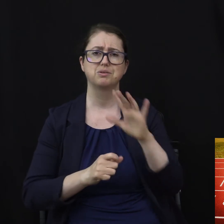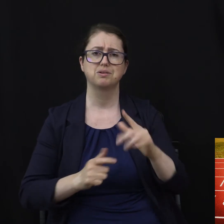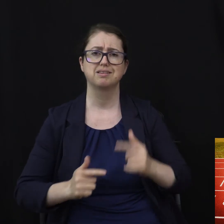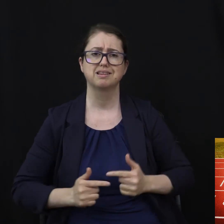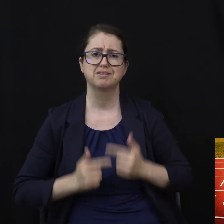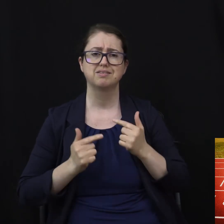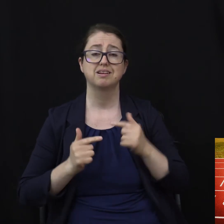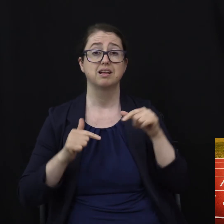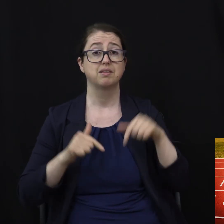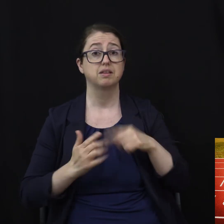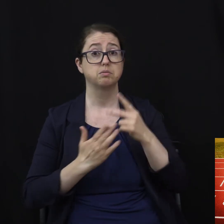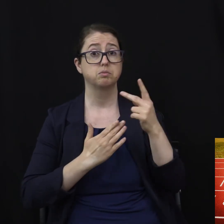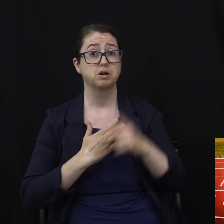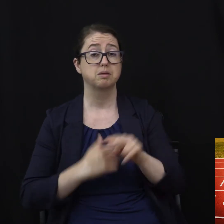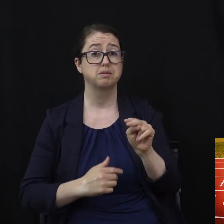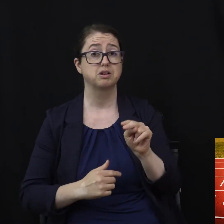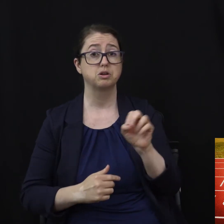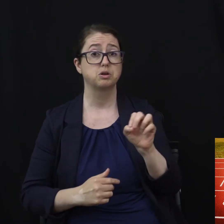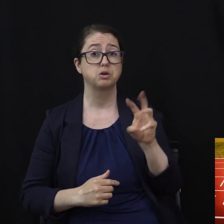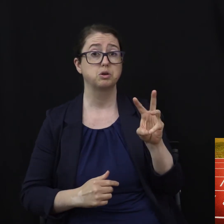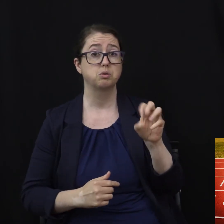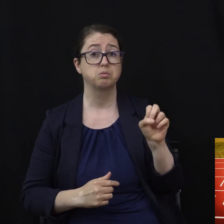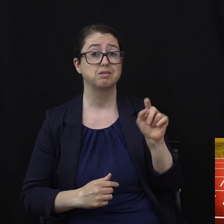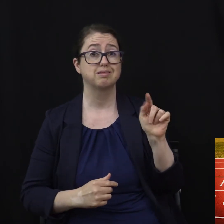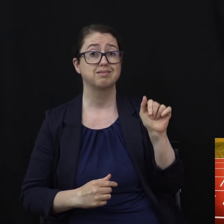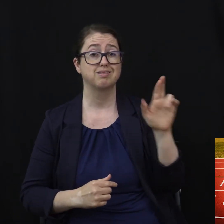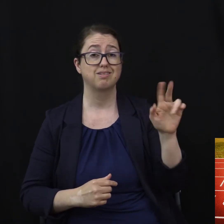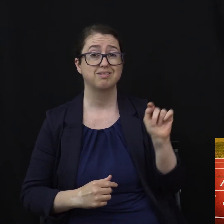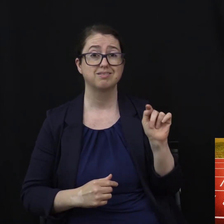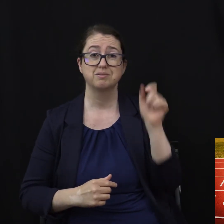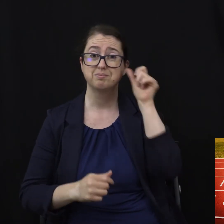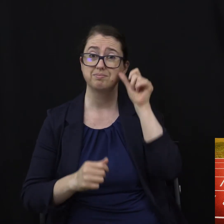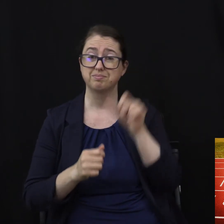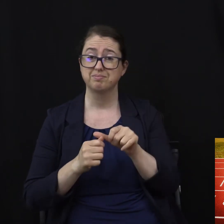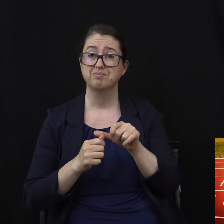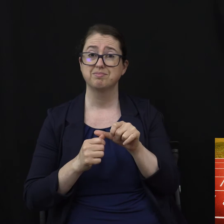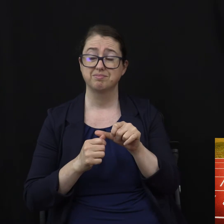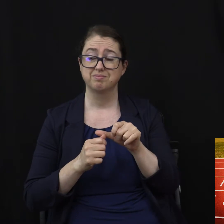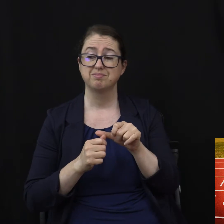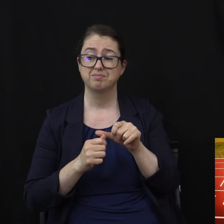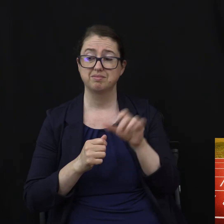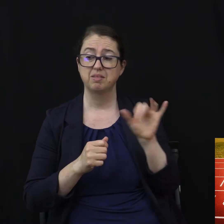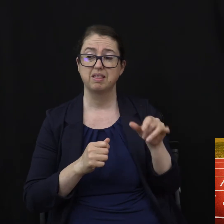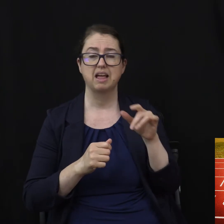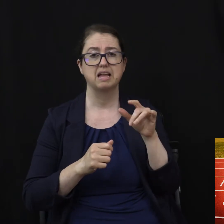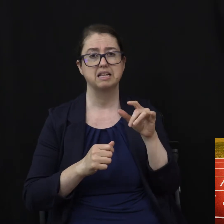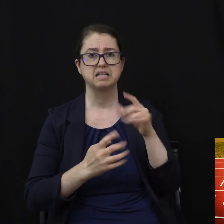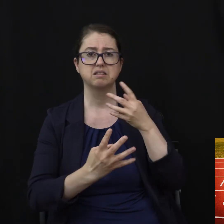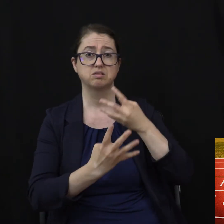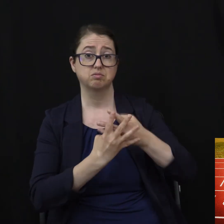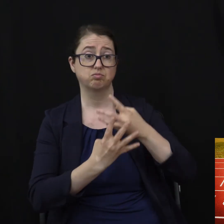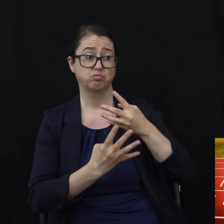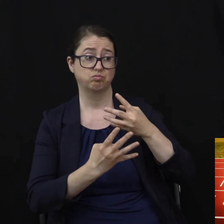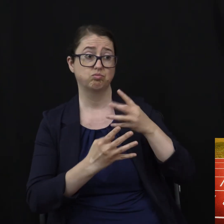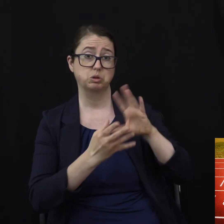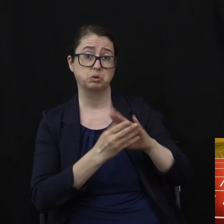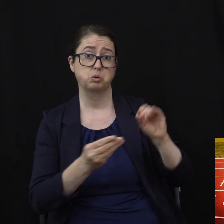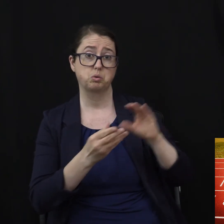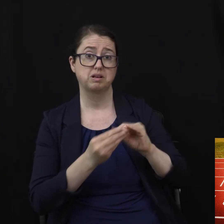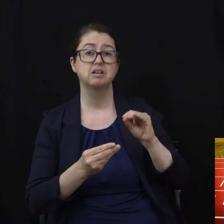program is what Terry Morland used in his Medium Community Correctional Facility. Now, let's break down